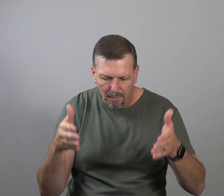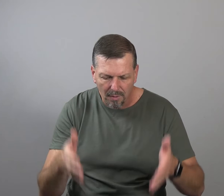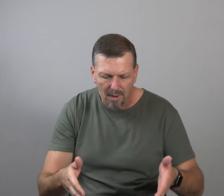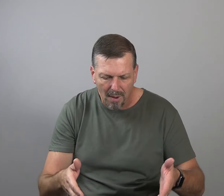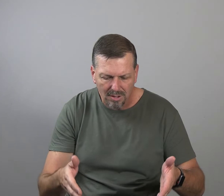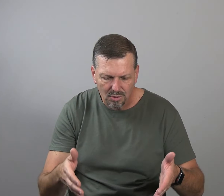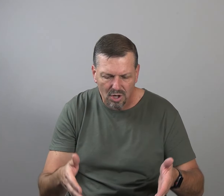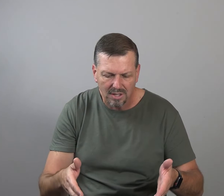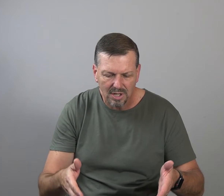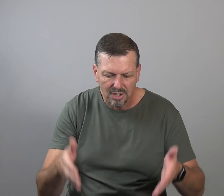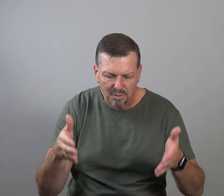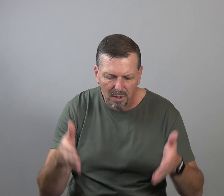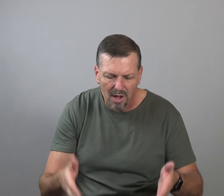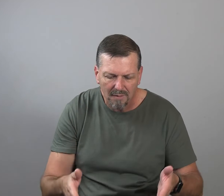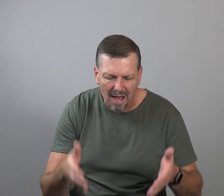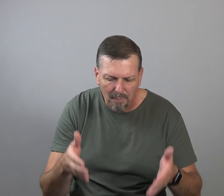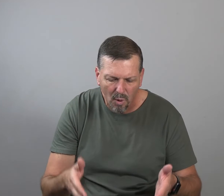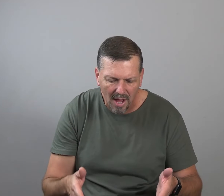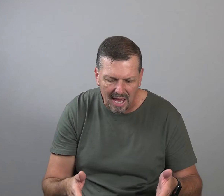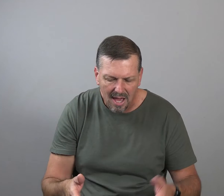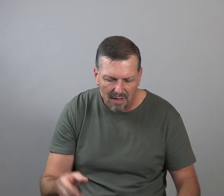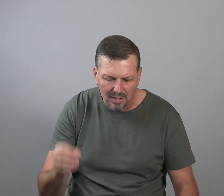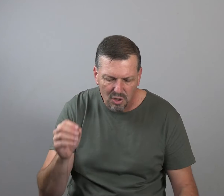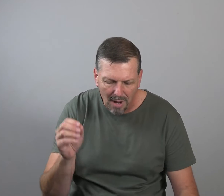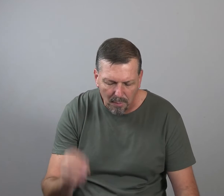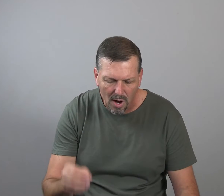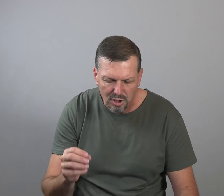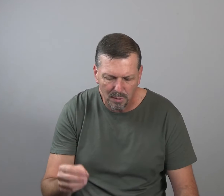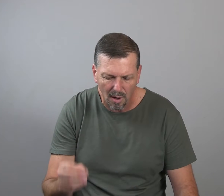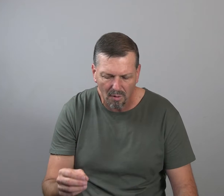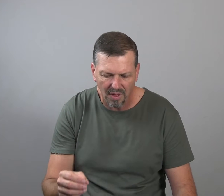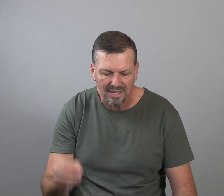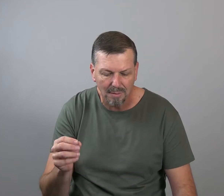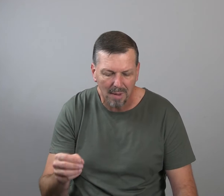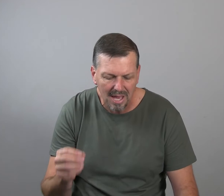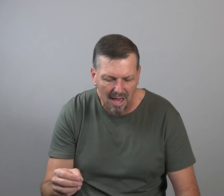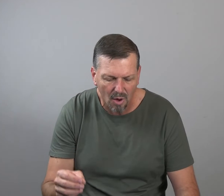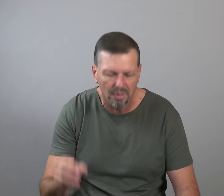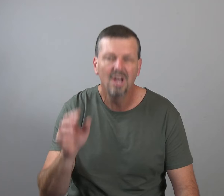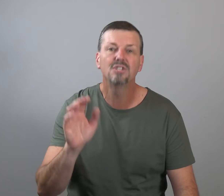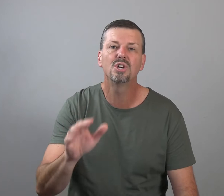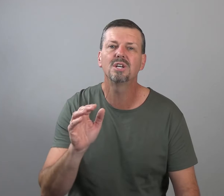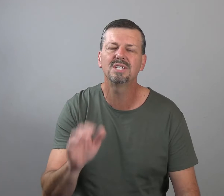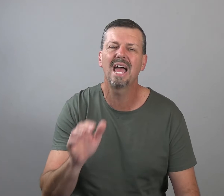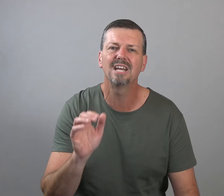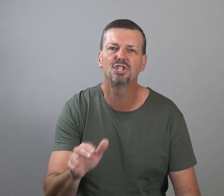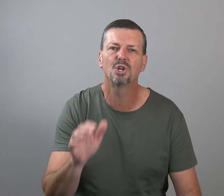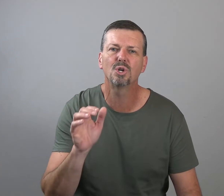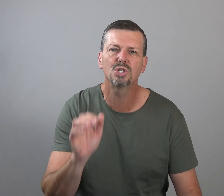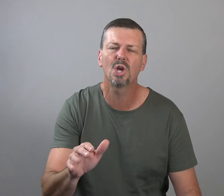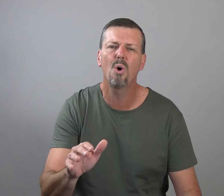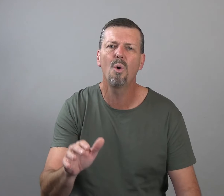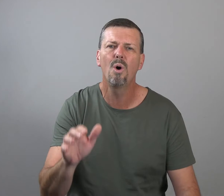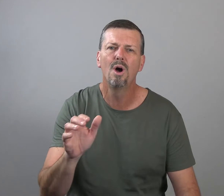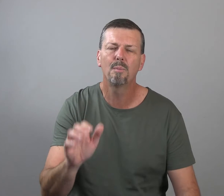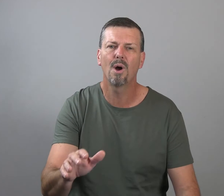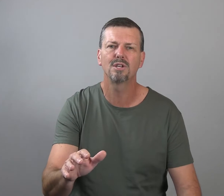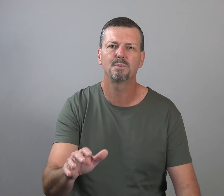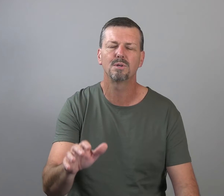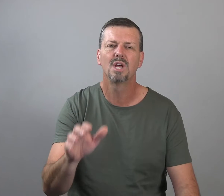the apostle John says this beloved. I pray that you may prosper in all things and be in health just as your soul prospers.